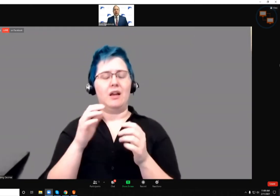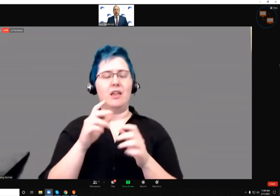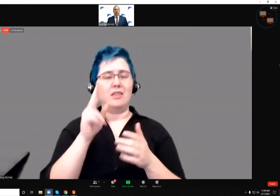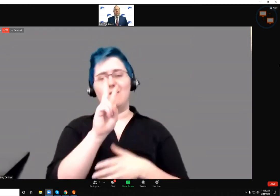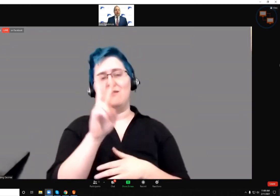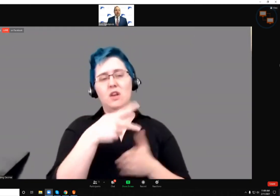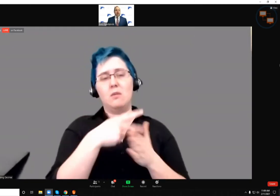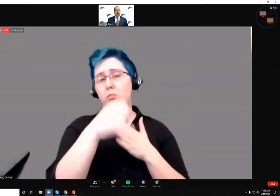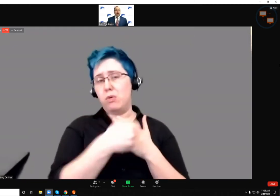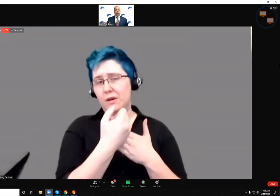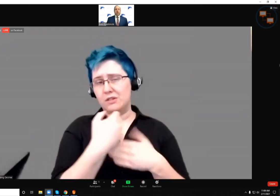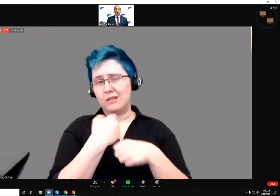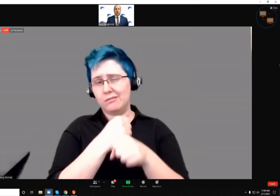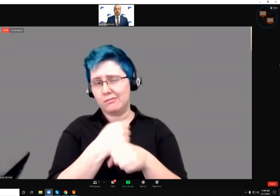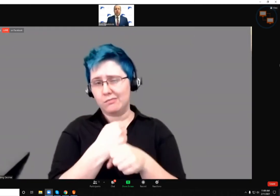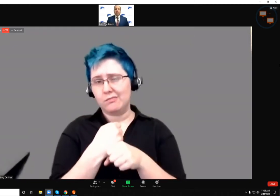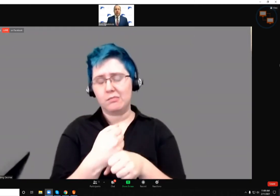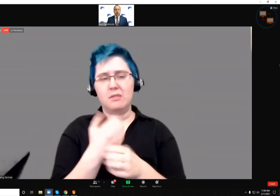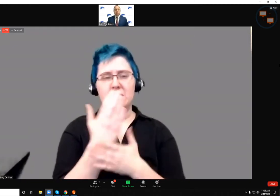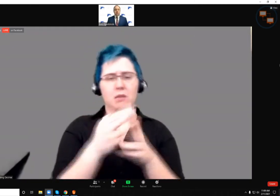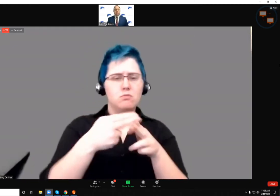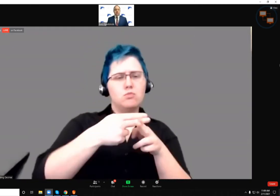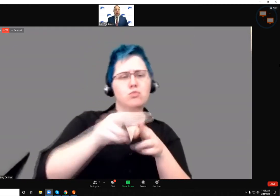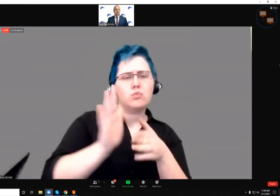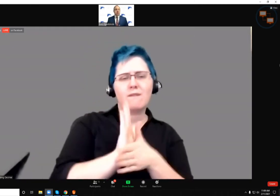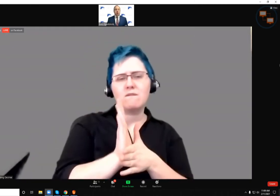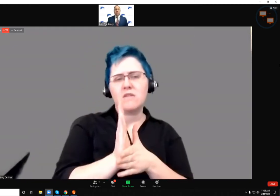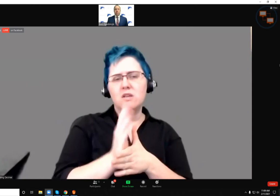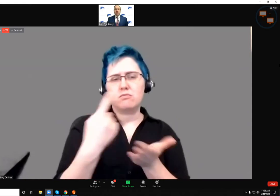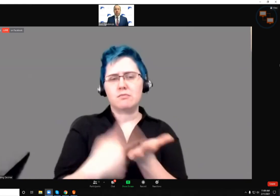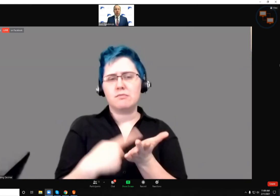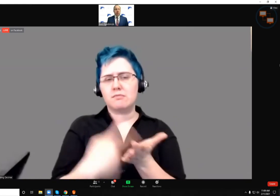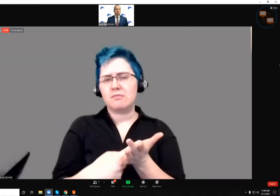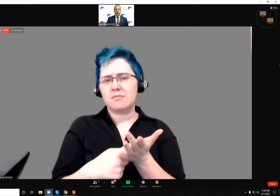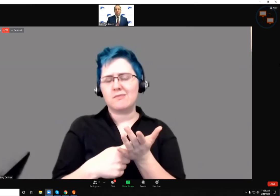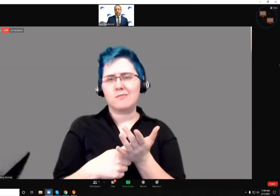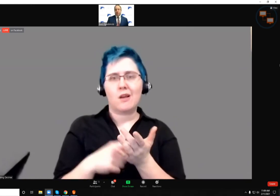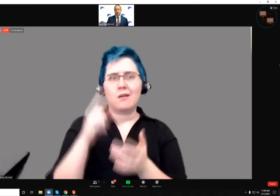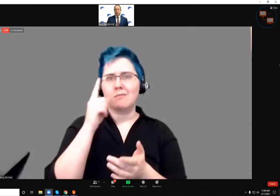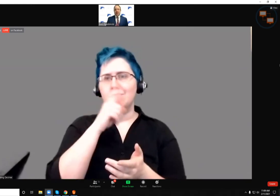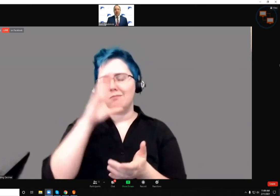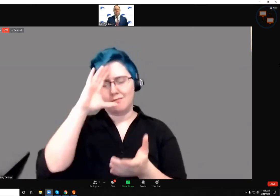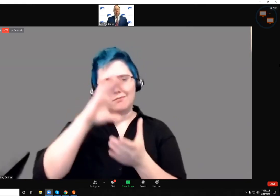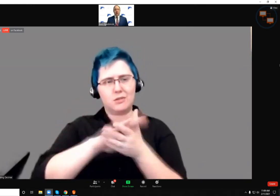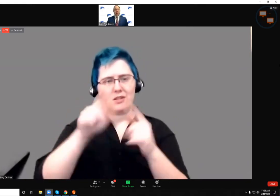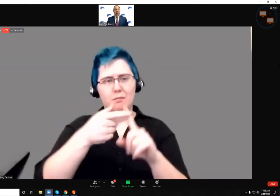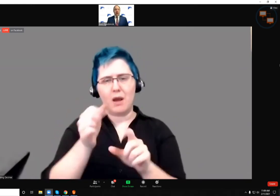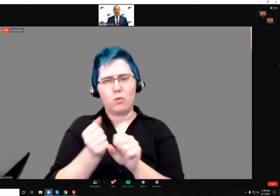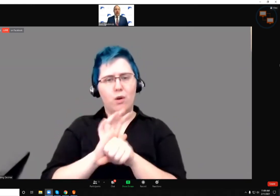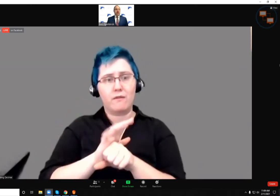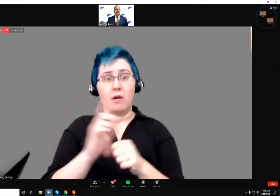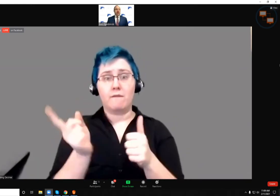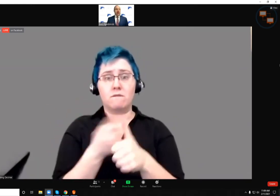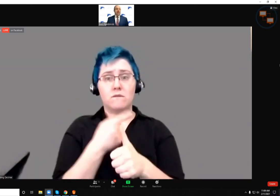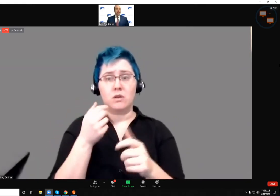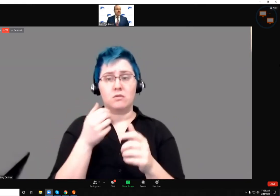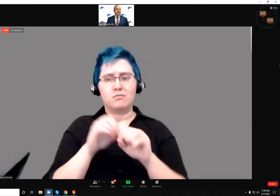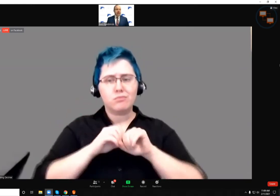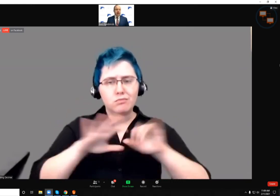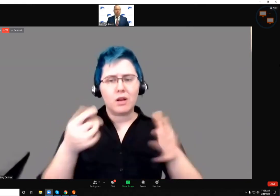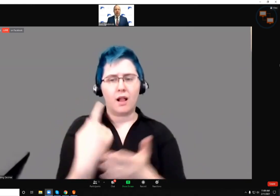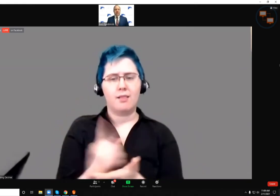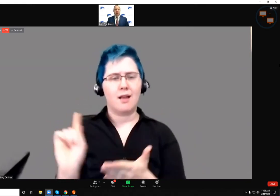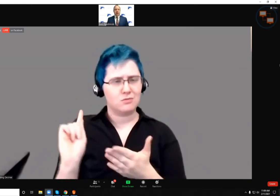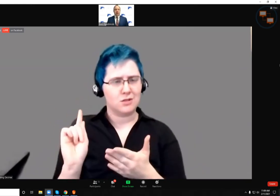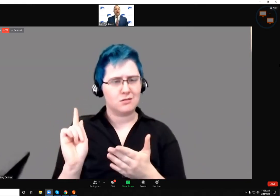uh, have created, uh, again, some short videos discussing COVID myths. We launched the first one last week, and again, I would just like to